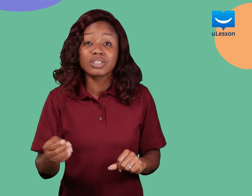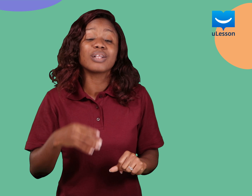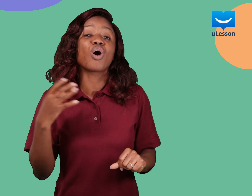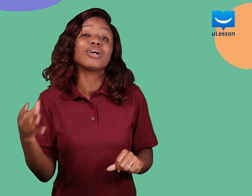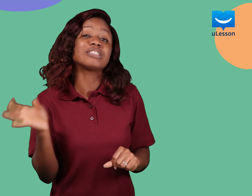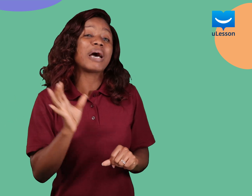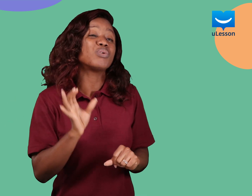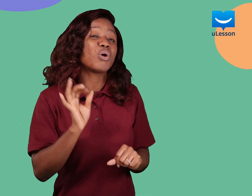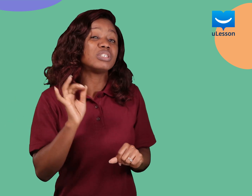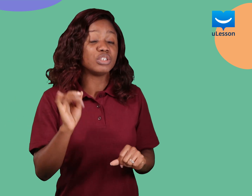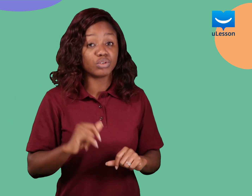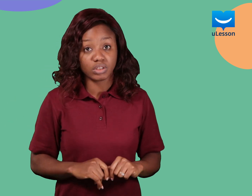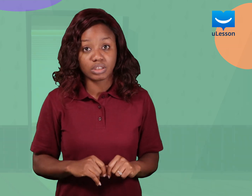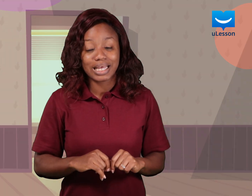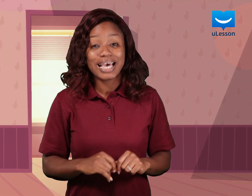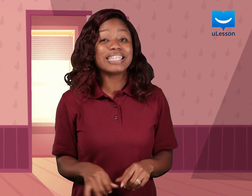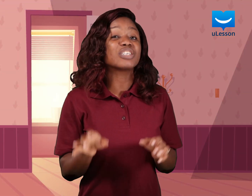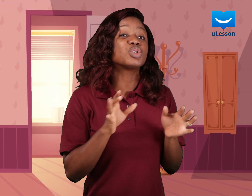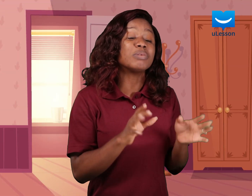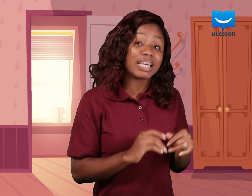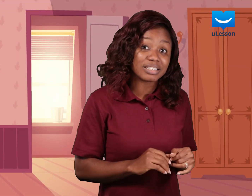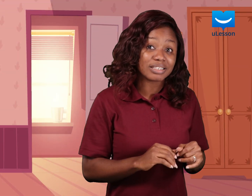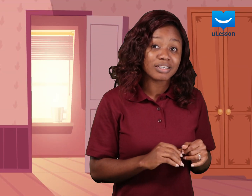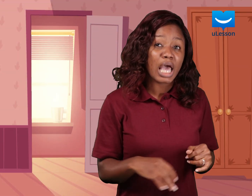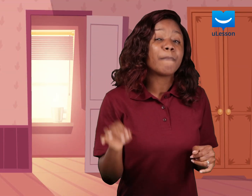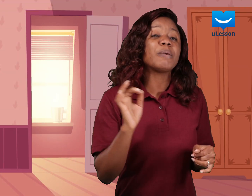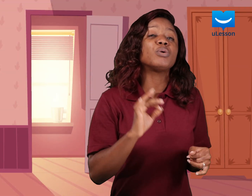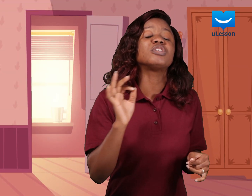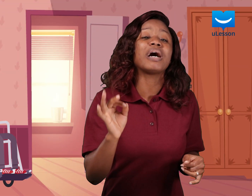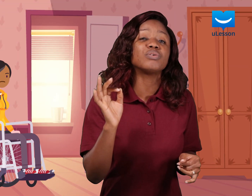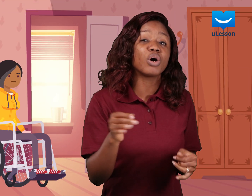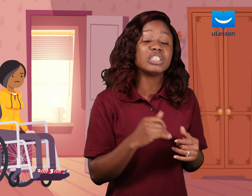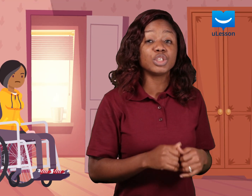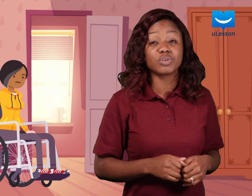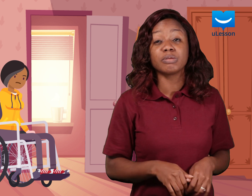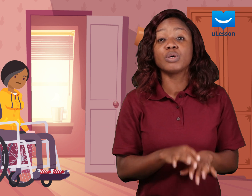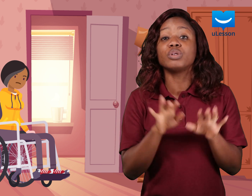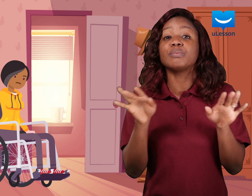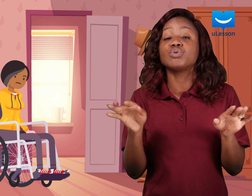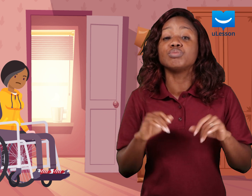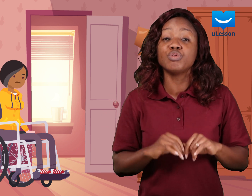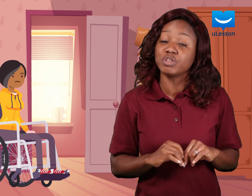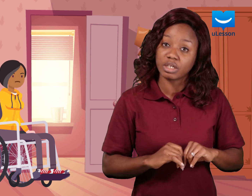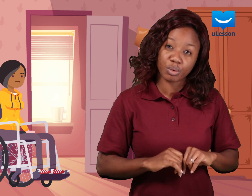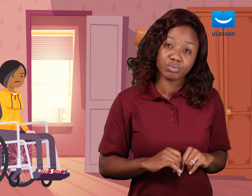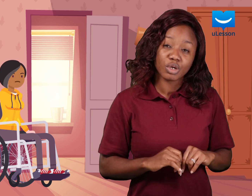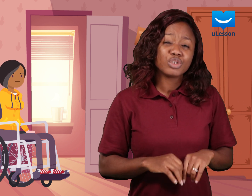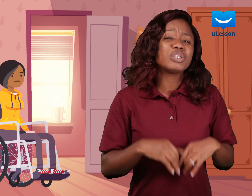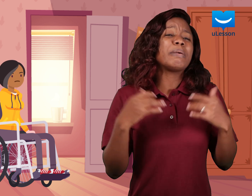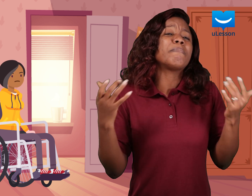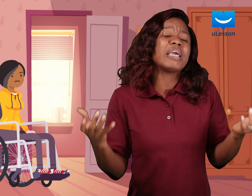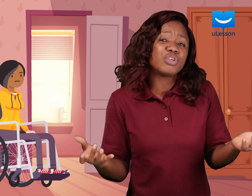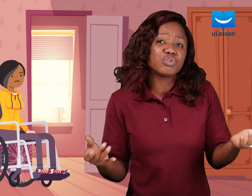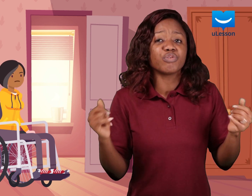falls can cause spinal cord injuries. In extreme cases, people with spinal cord injuries may be unable to move on their own,